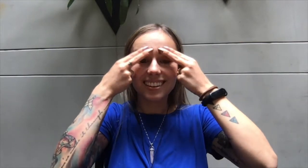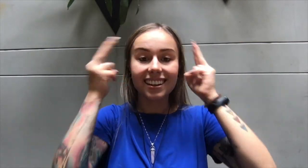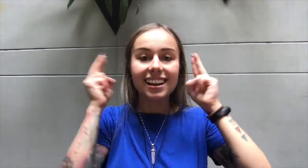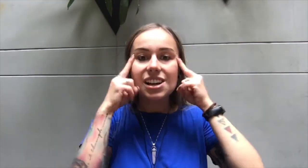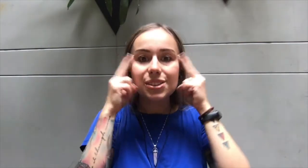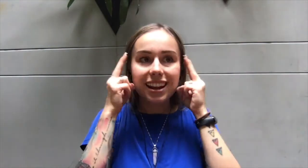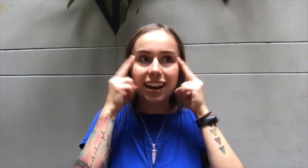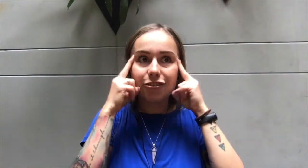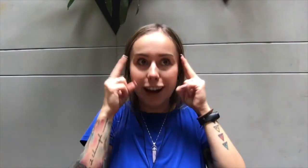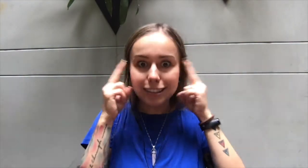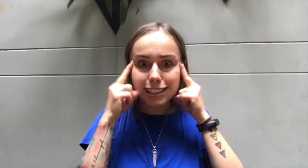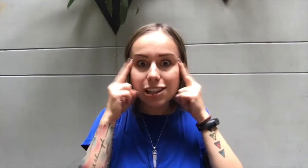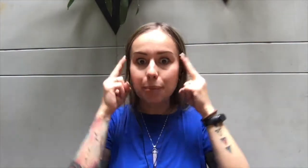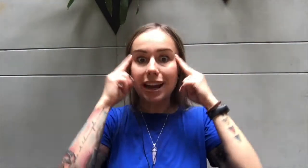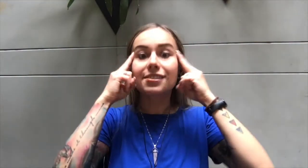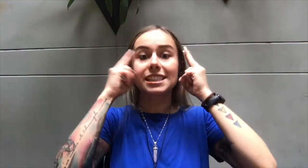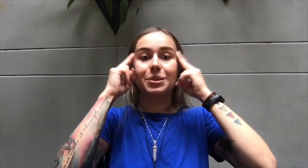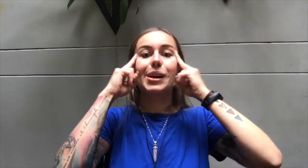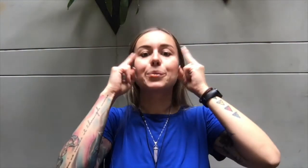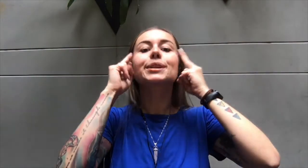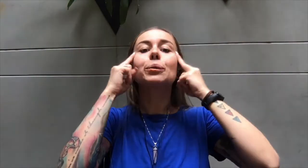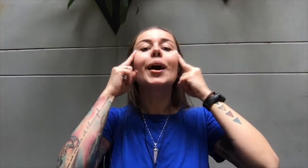So that I can finally start manifesting what I really want.